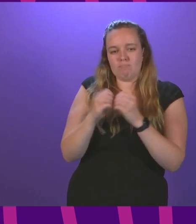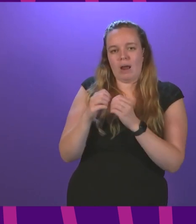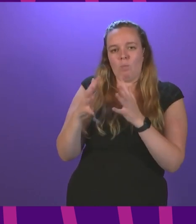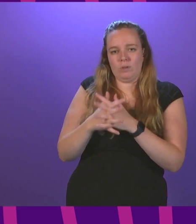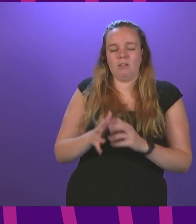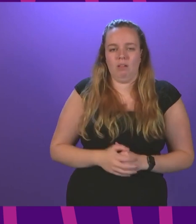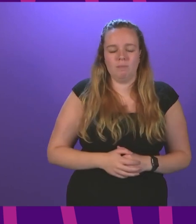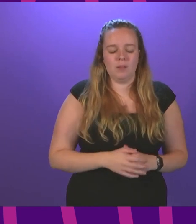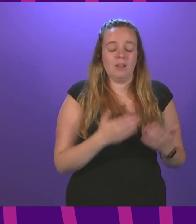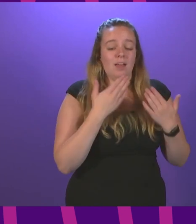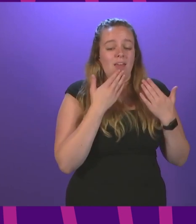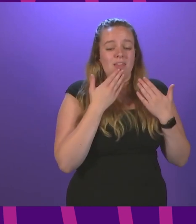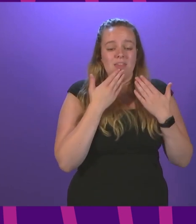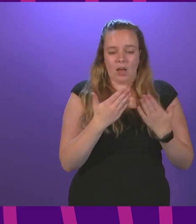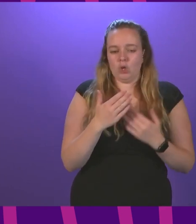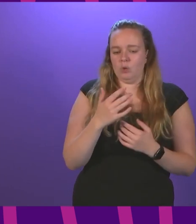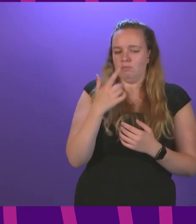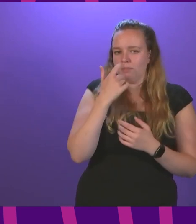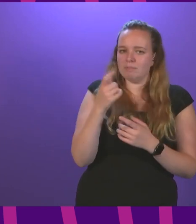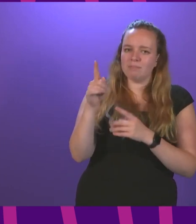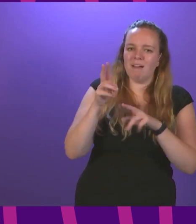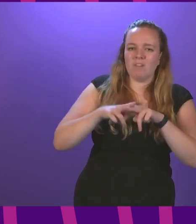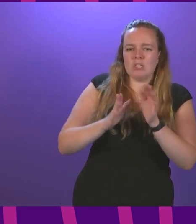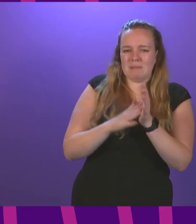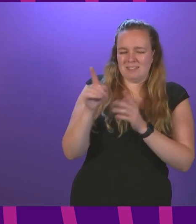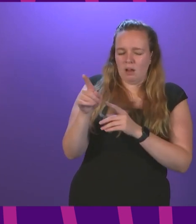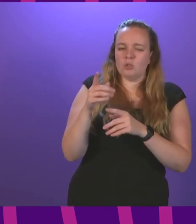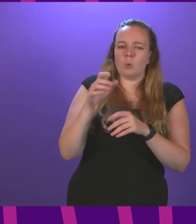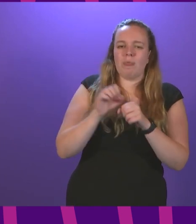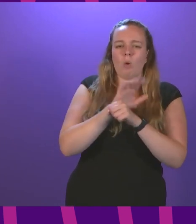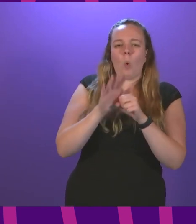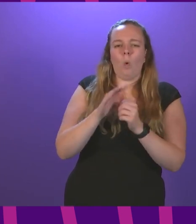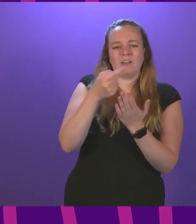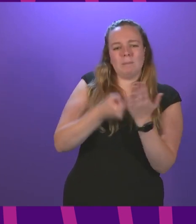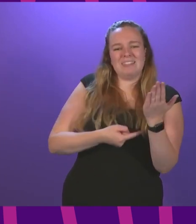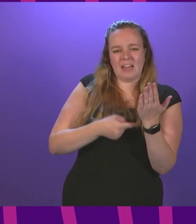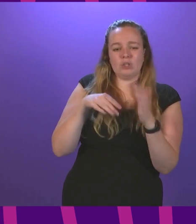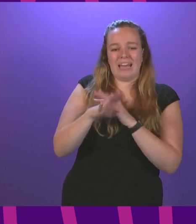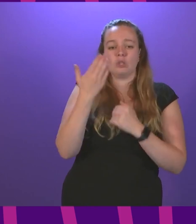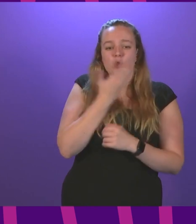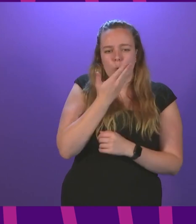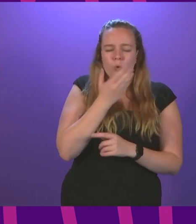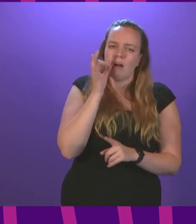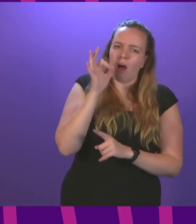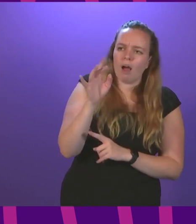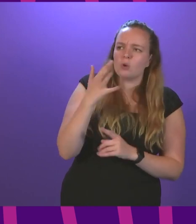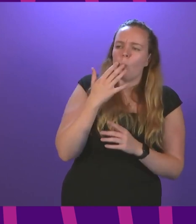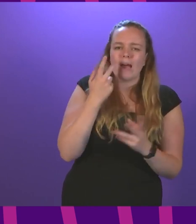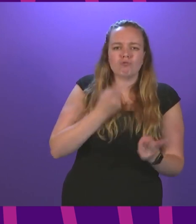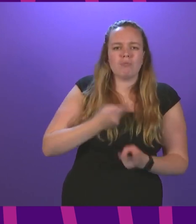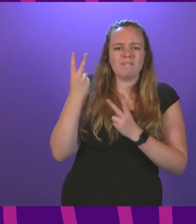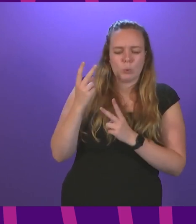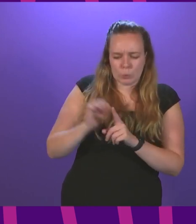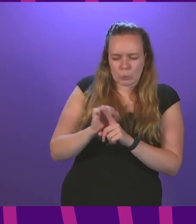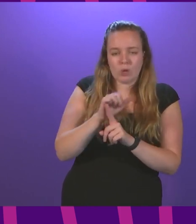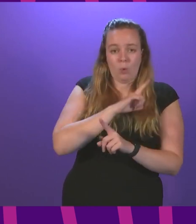thank you very much presiding officer can i refer the first minister to the covid mitigation measures in schools and ask when these might be reviewed because it